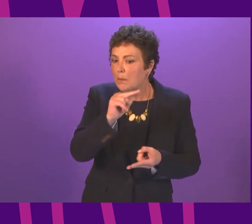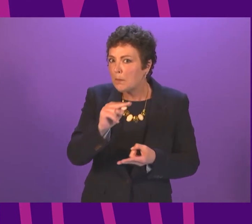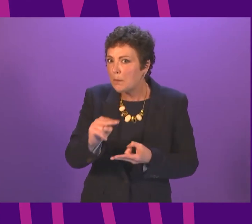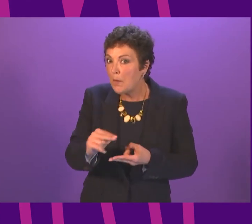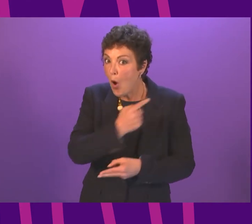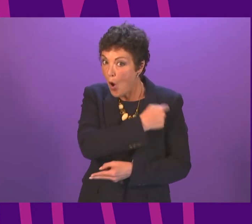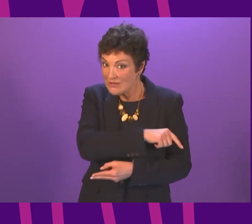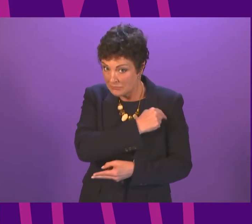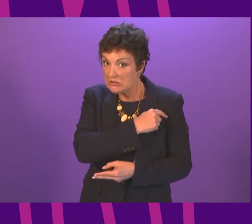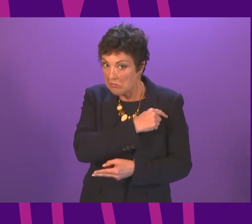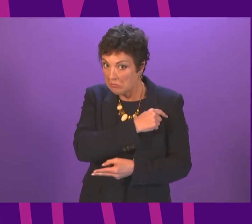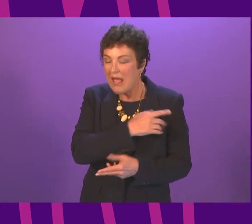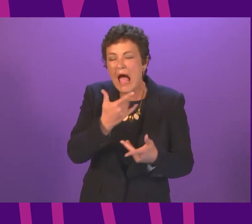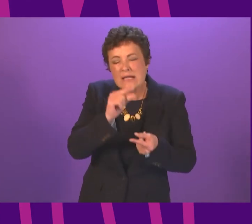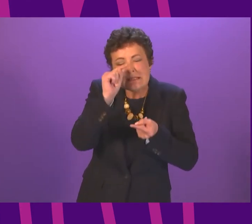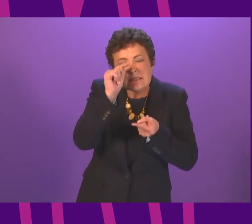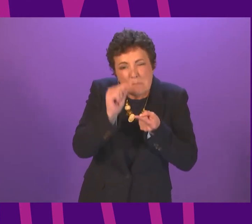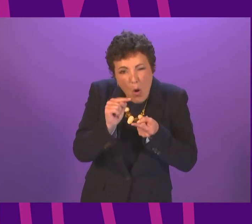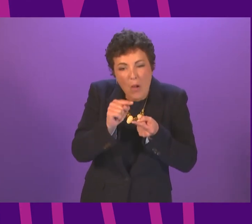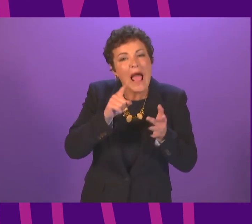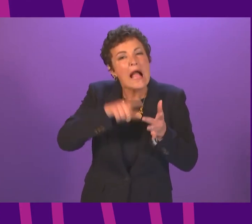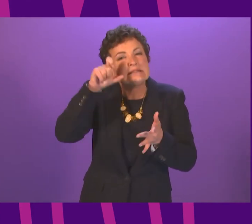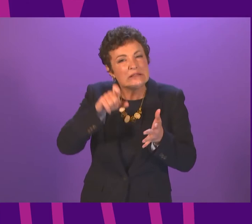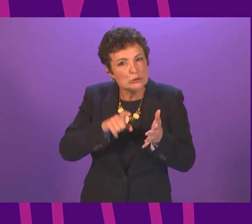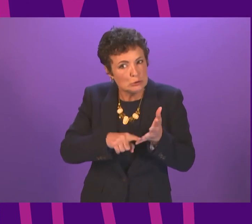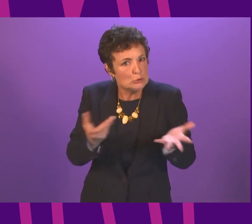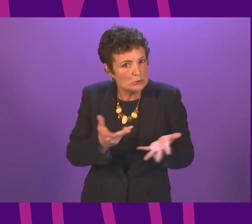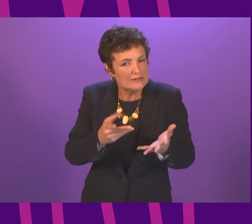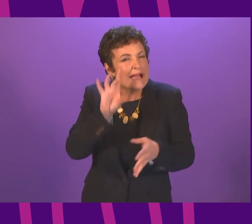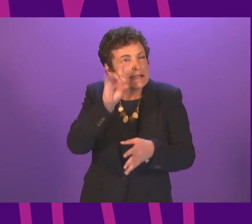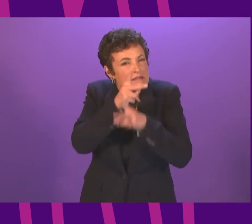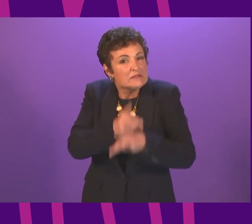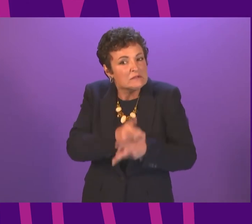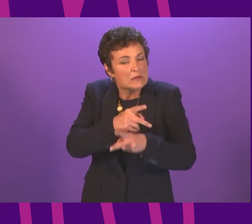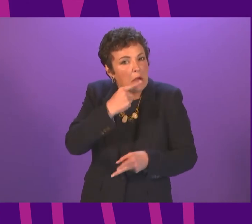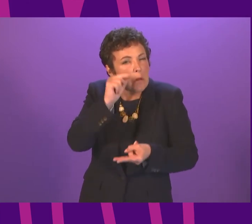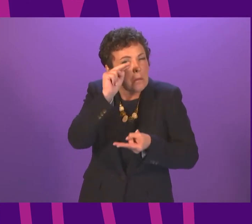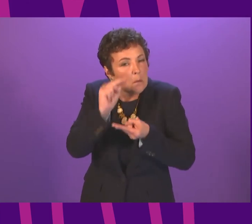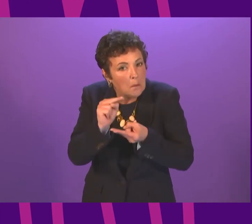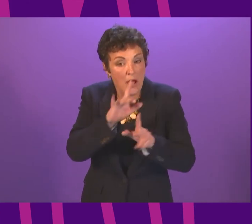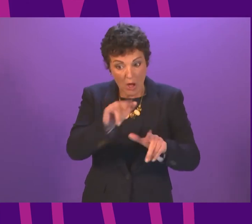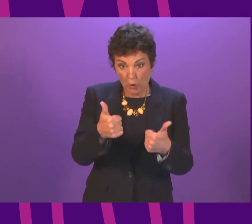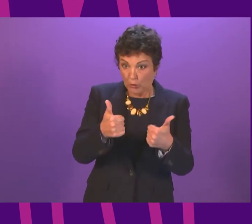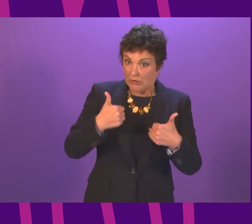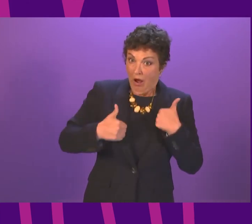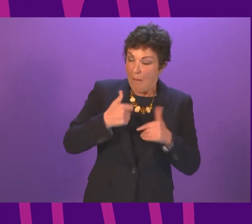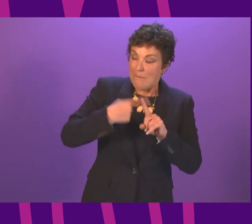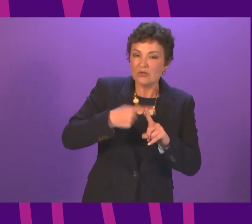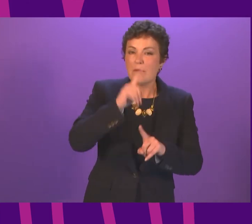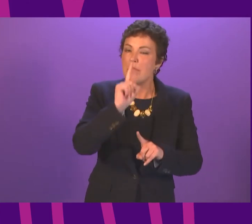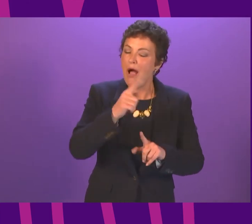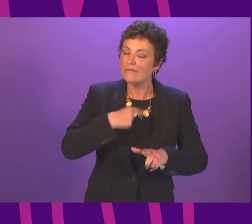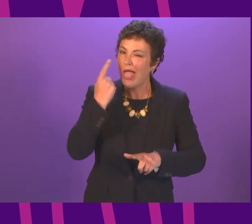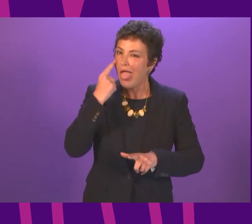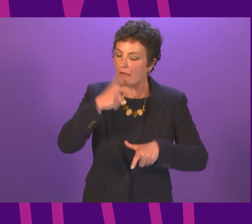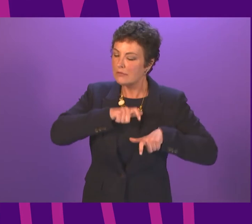cases today and a small reduction in ICU cases. So, there are reasons to be optimistic there, but we've got to continue, in the interest of business and in